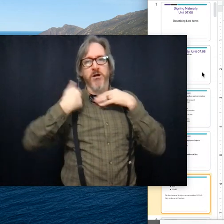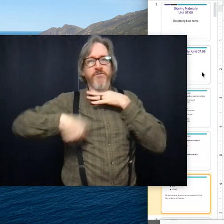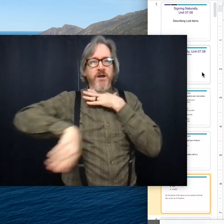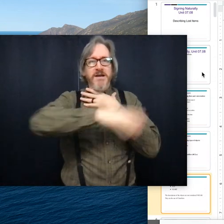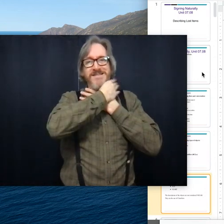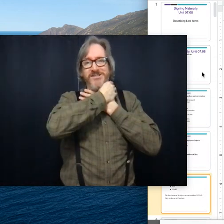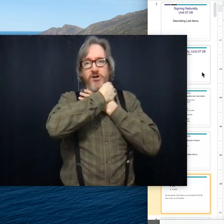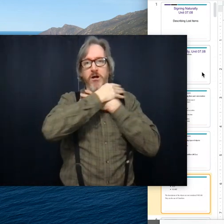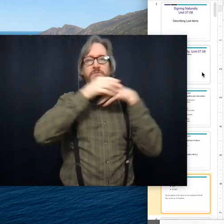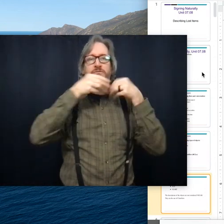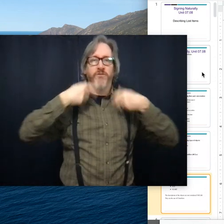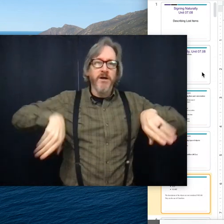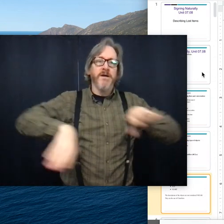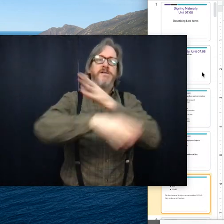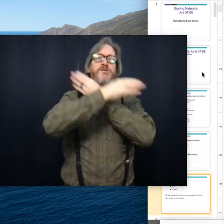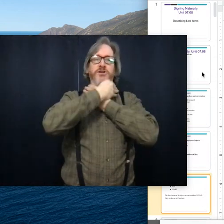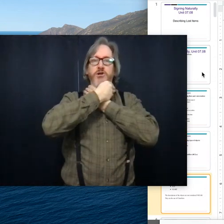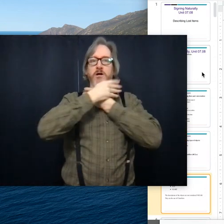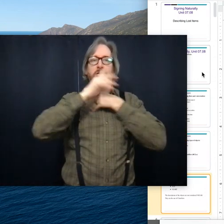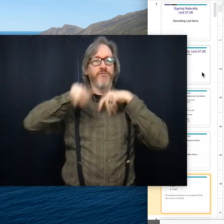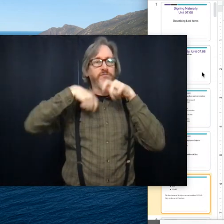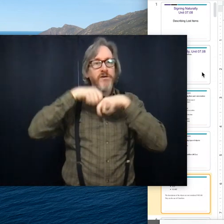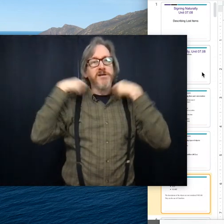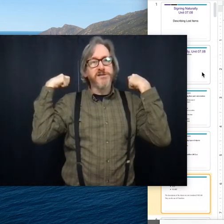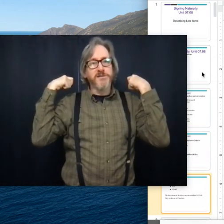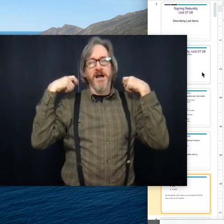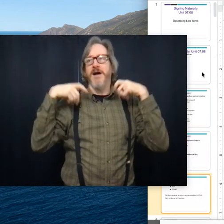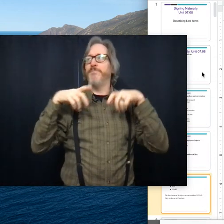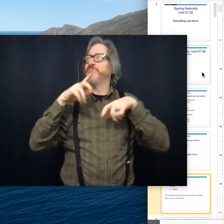sign scarf, scarf, scarf.